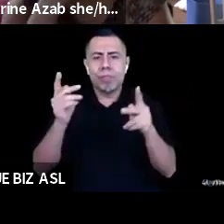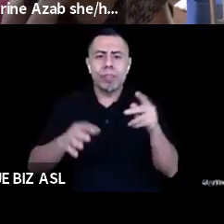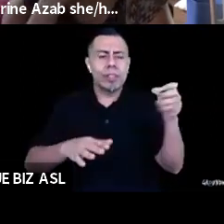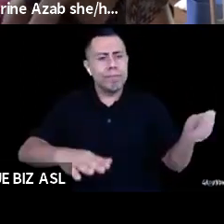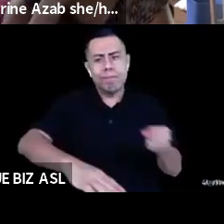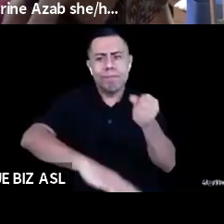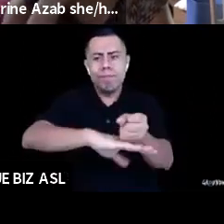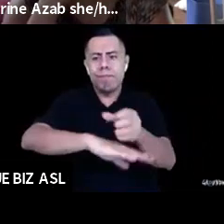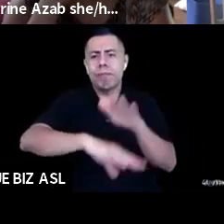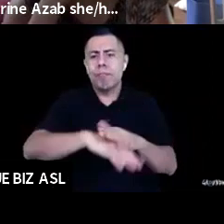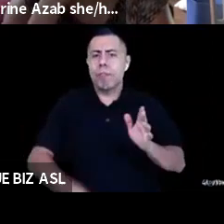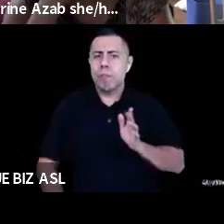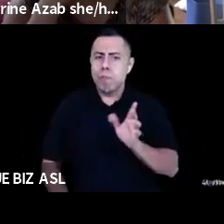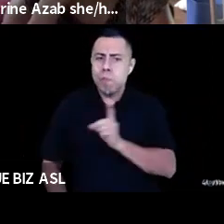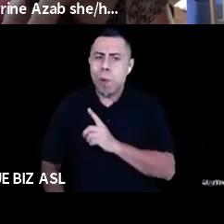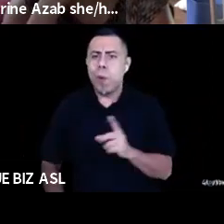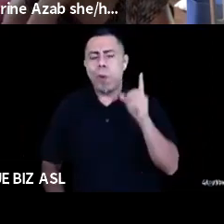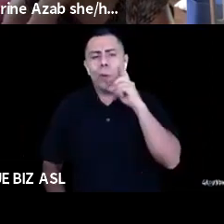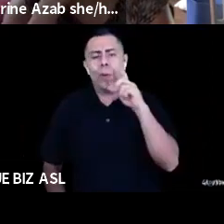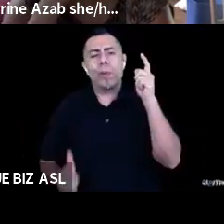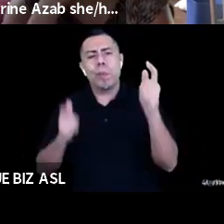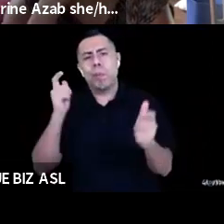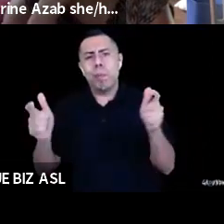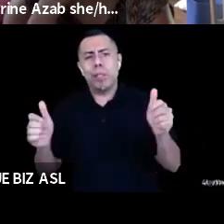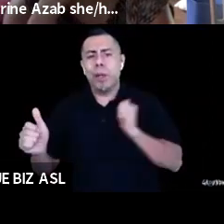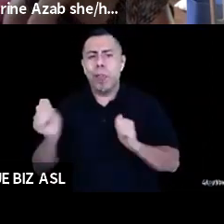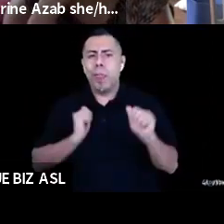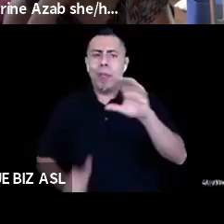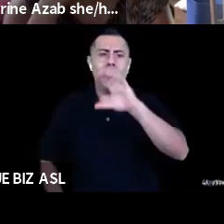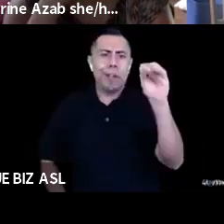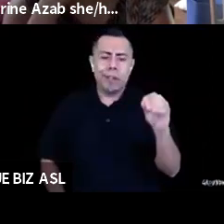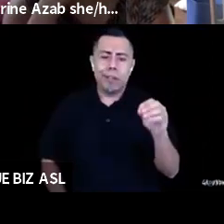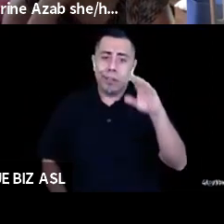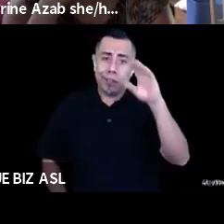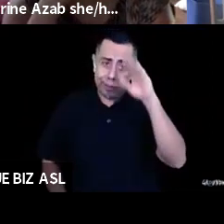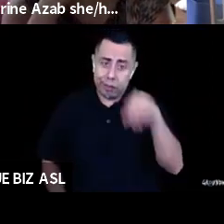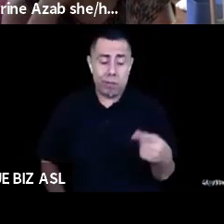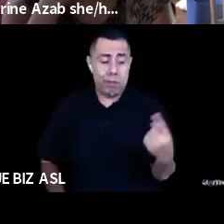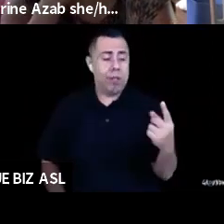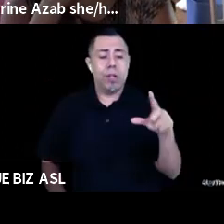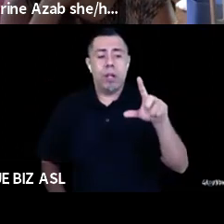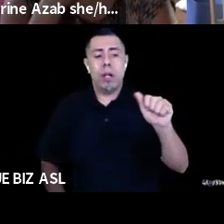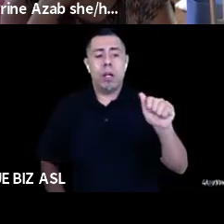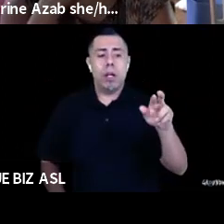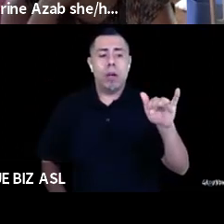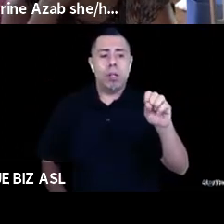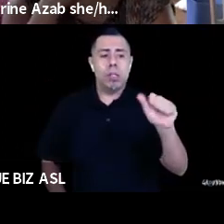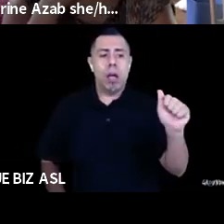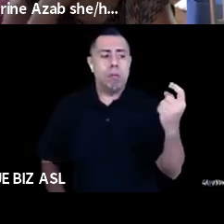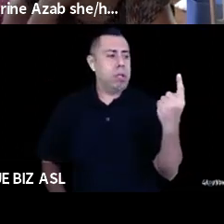major theater organizations. I'm, you know, we had one, we had Larissa. It's like, we should have two or three on